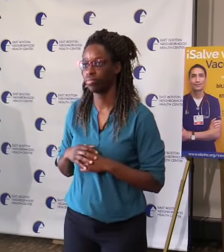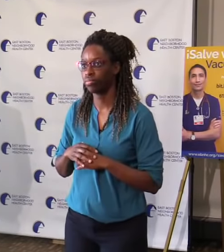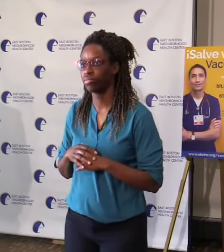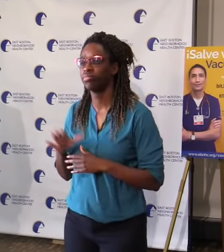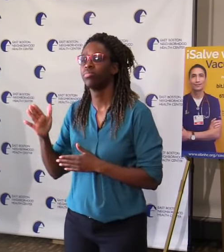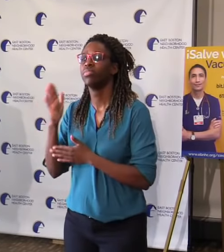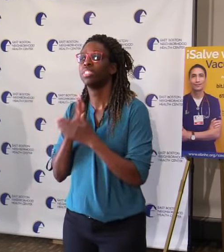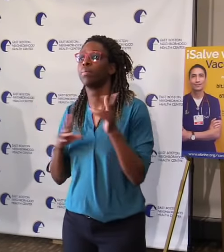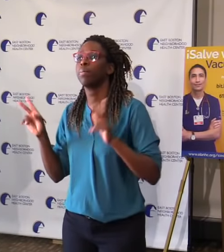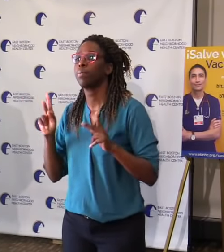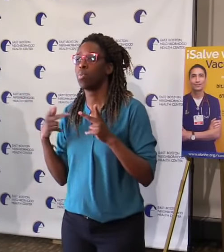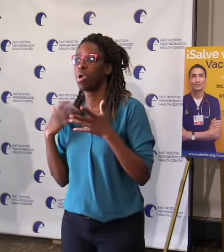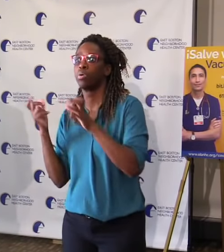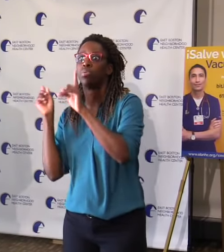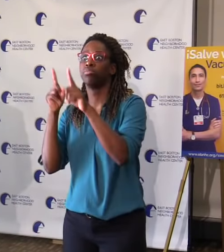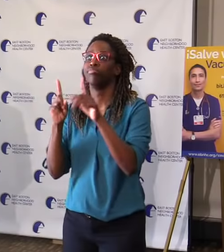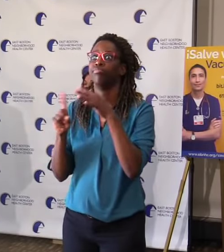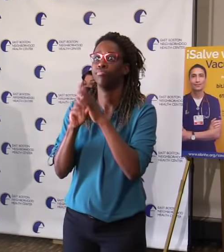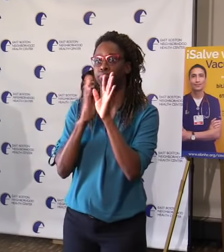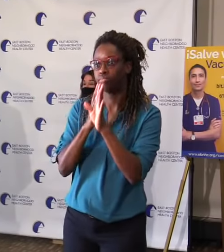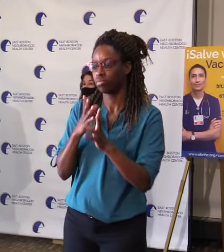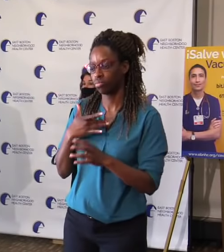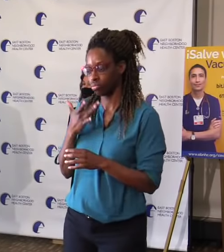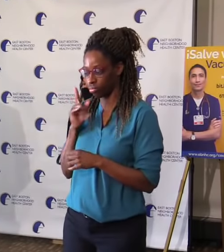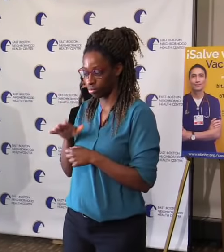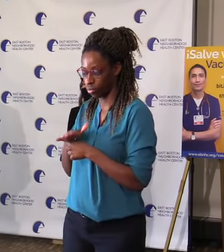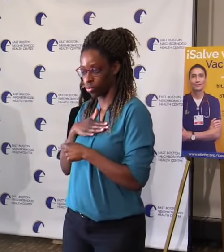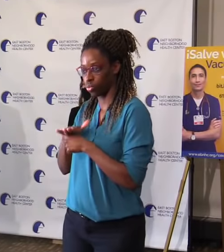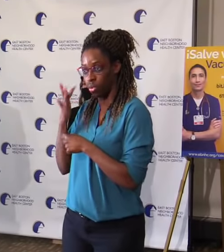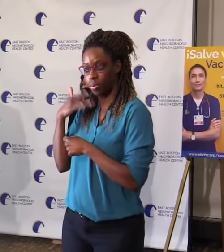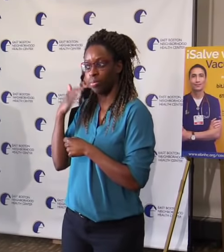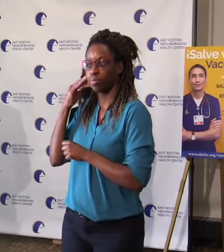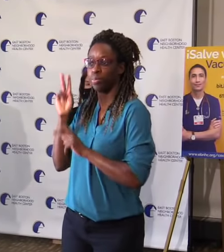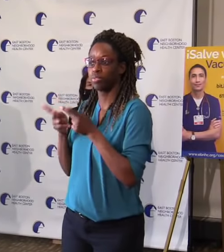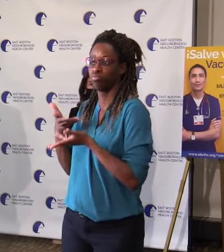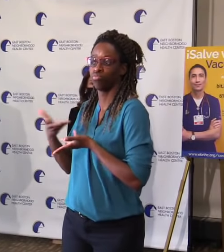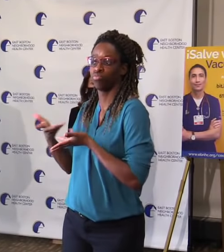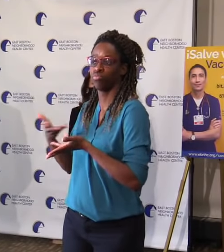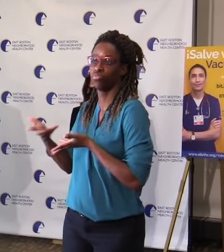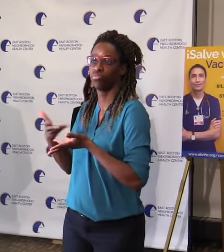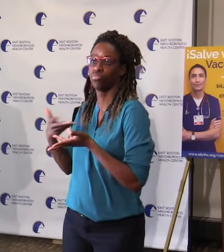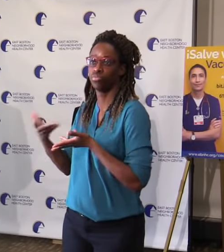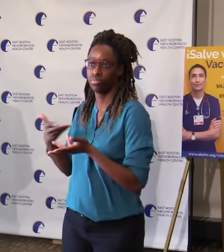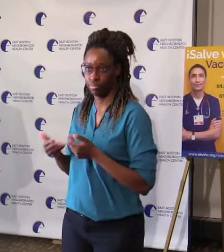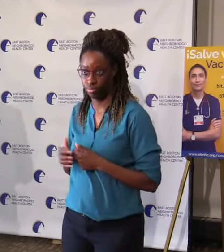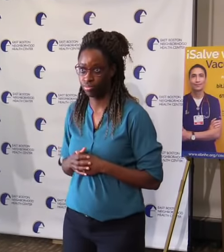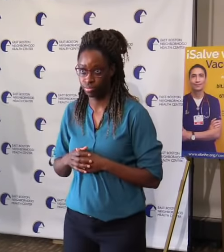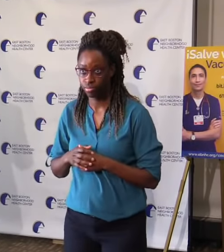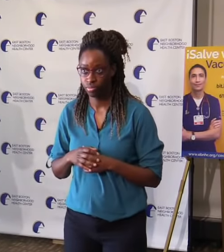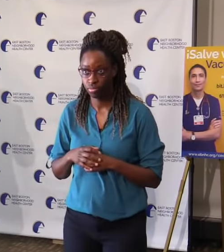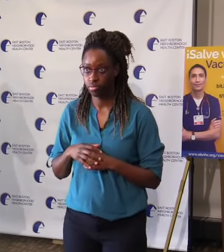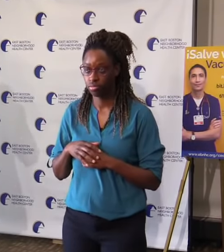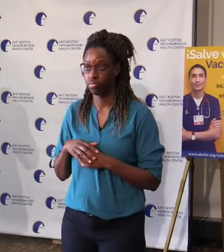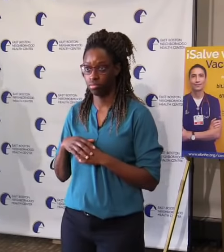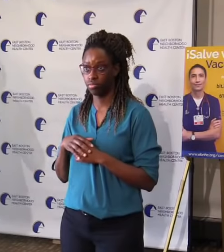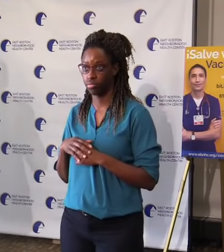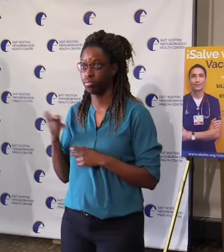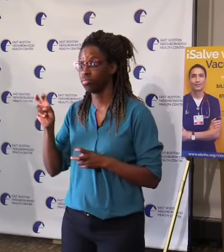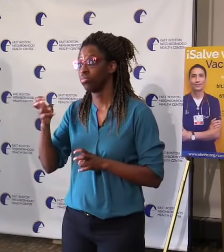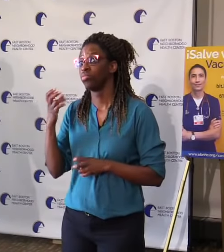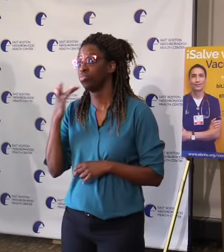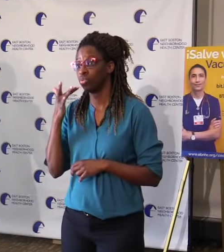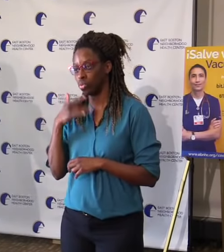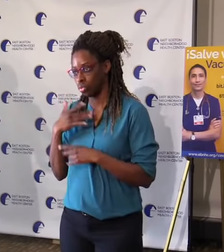even though in many respects those big places can vaccinate a lot of people in a very quick period of time. What are